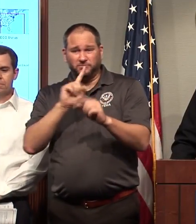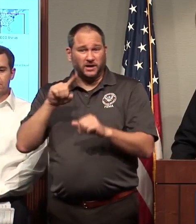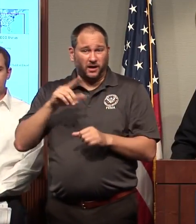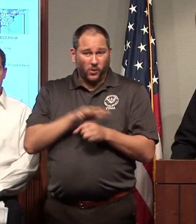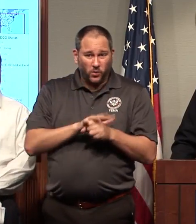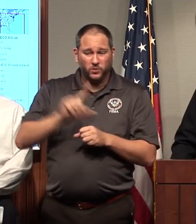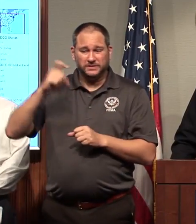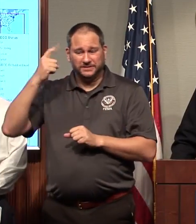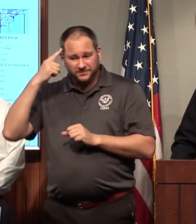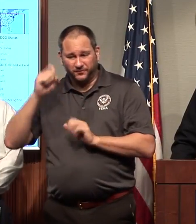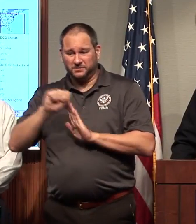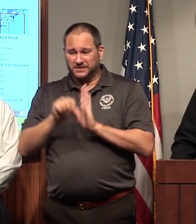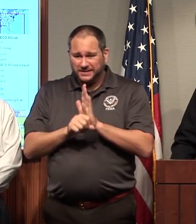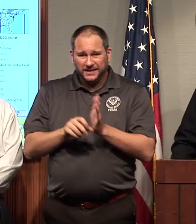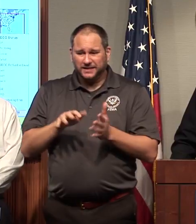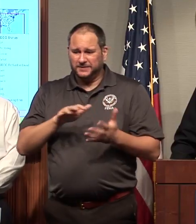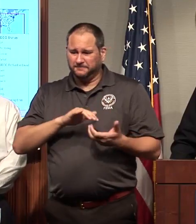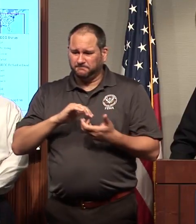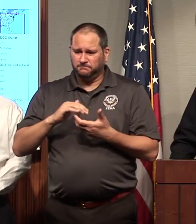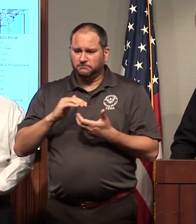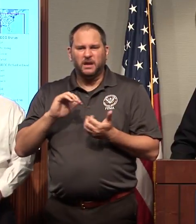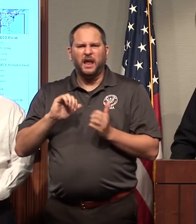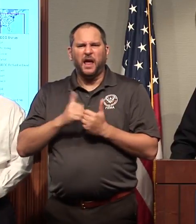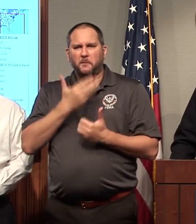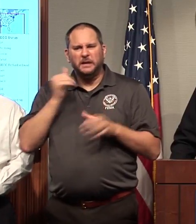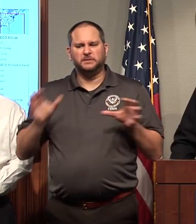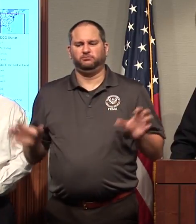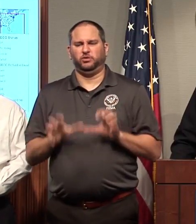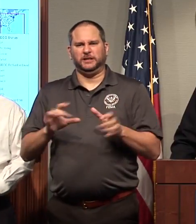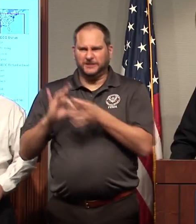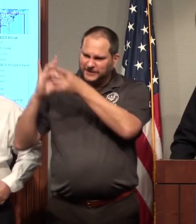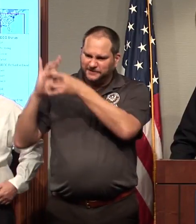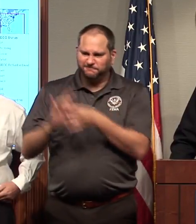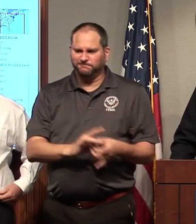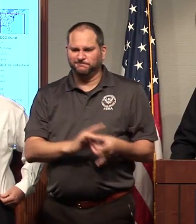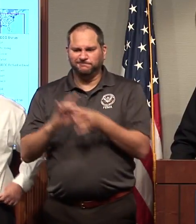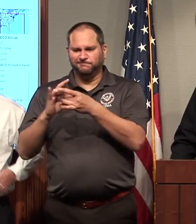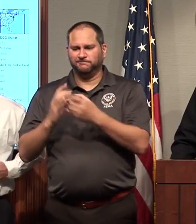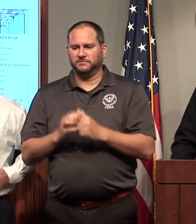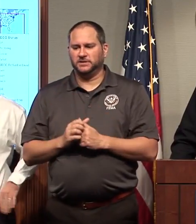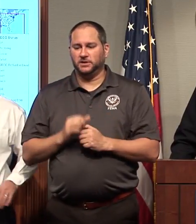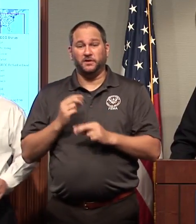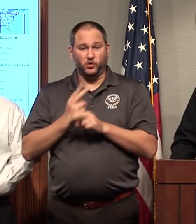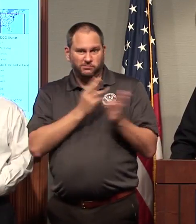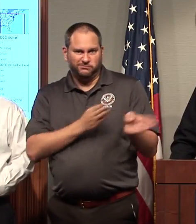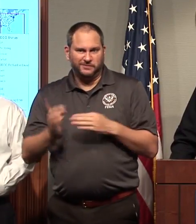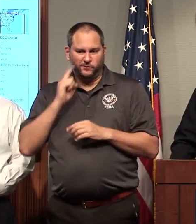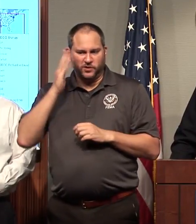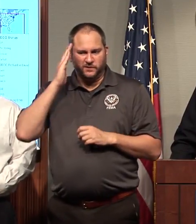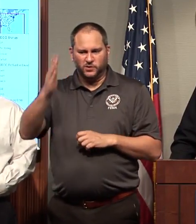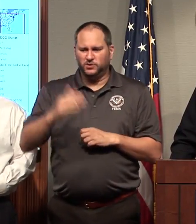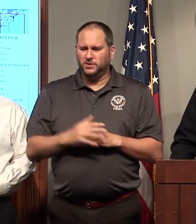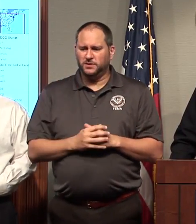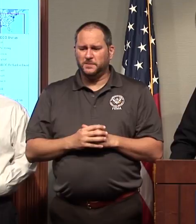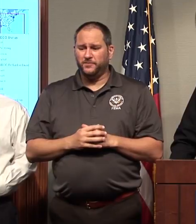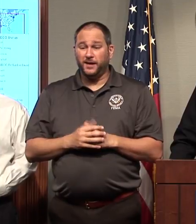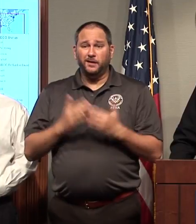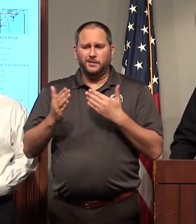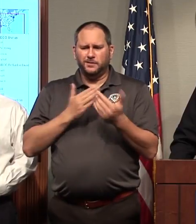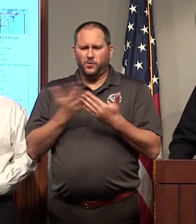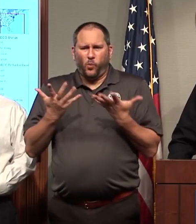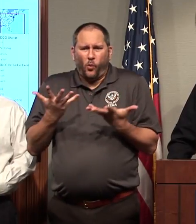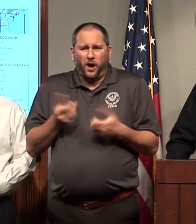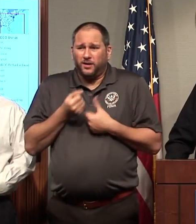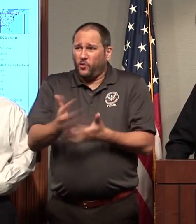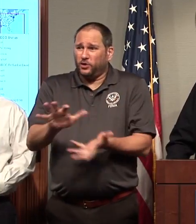consider, you know, best practices when it comes to land use planning in the future. Regardless of what causes disasters, it's our job,